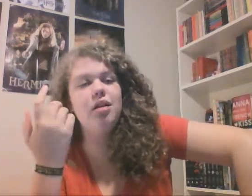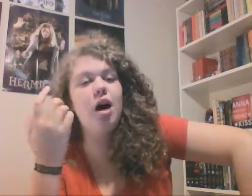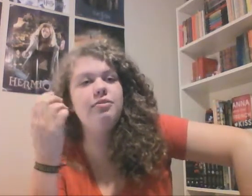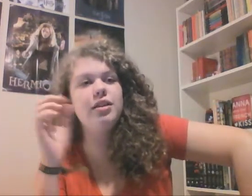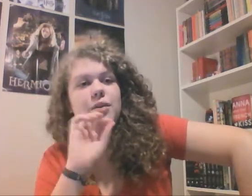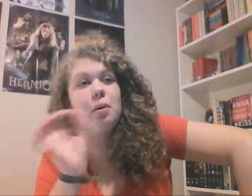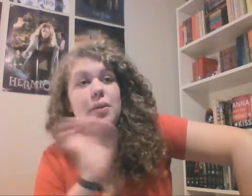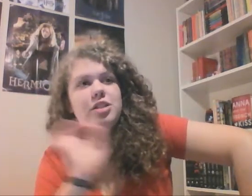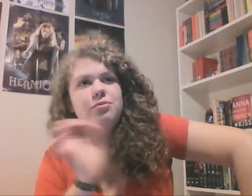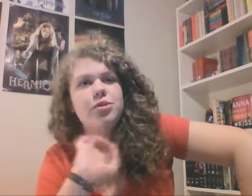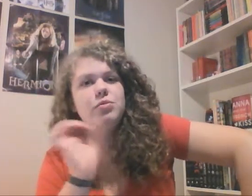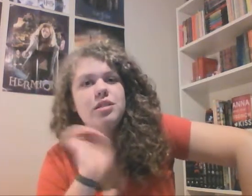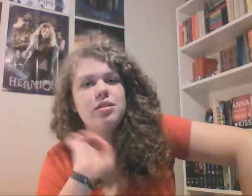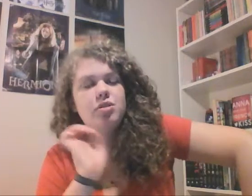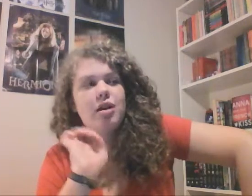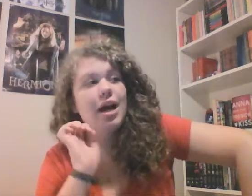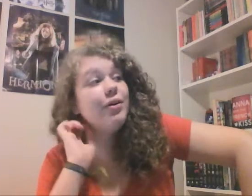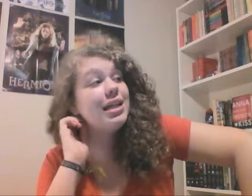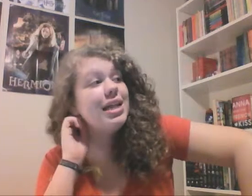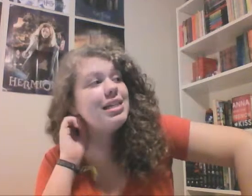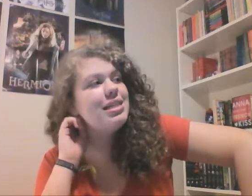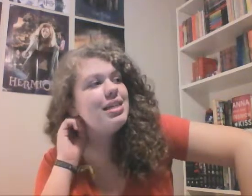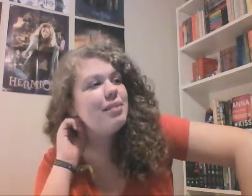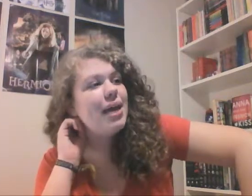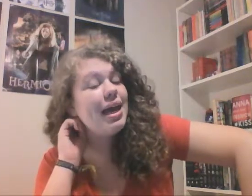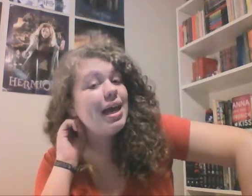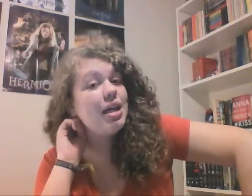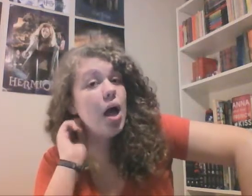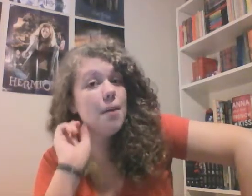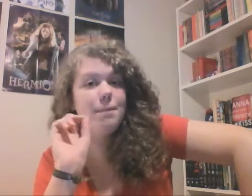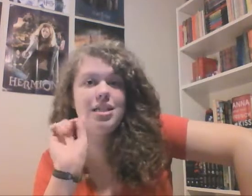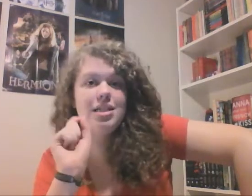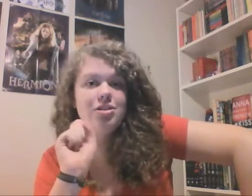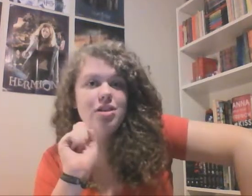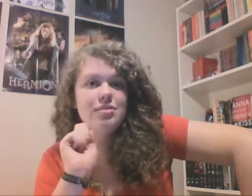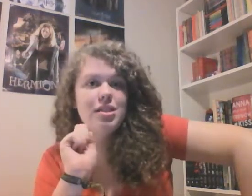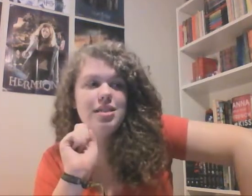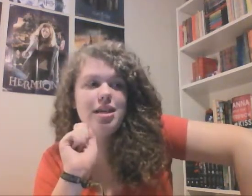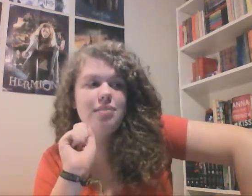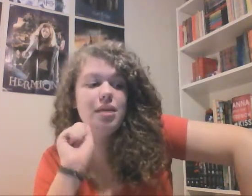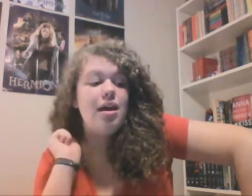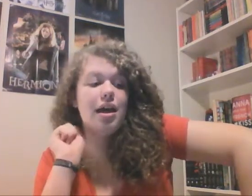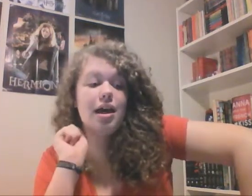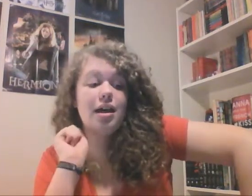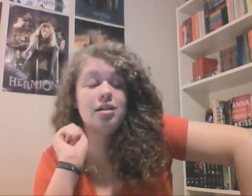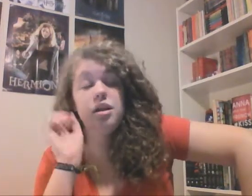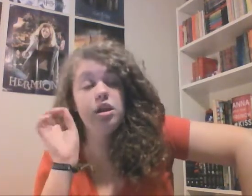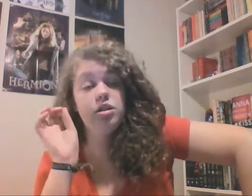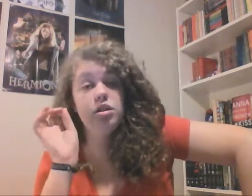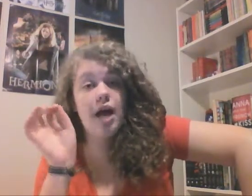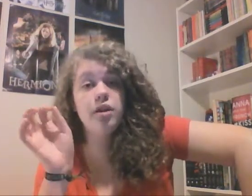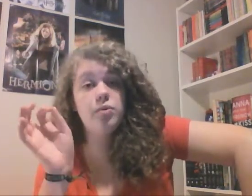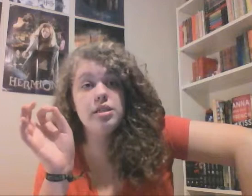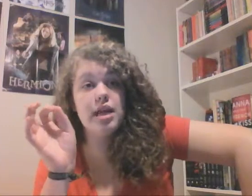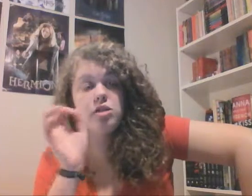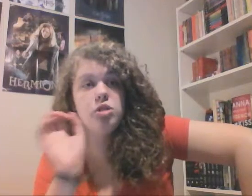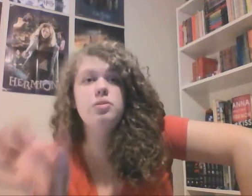loft there were a bunch of runes drawn out and he can see them and Mondays are not supposed to see him and Alec was like super